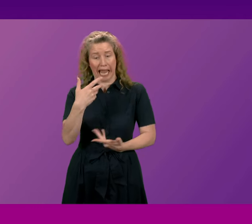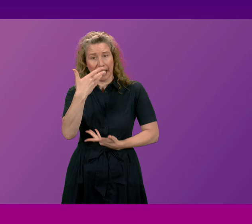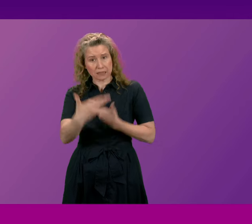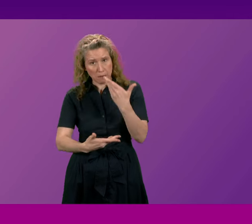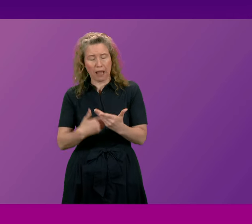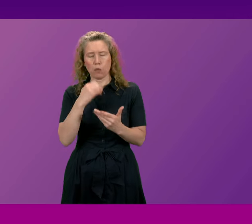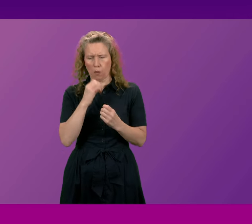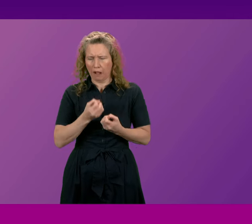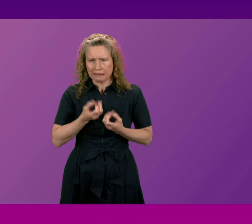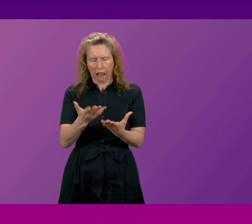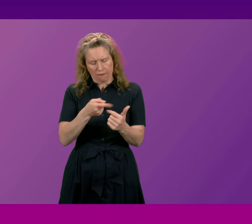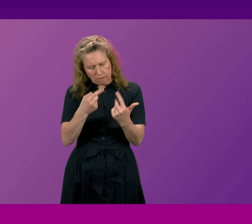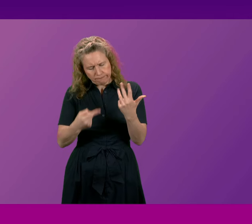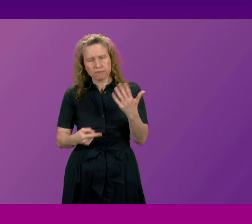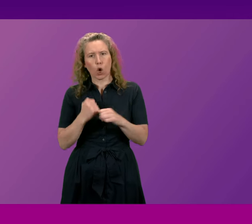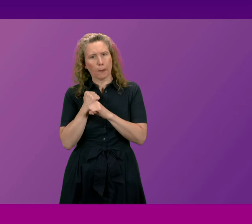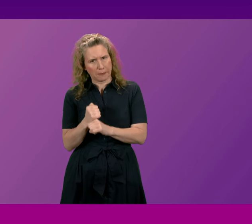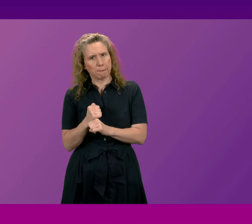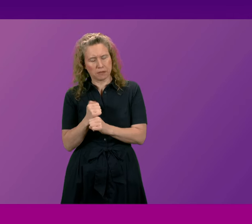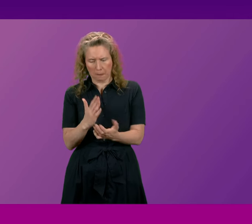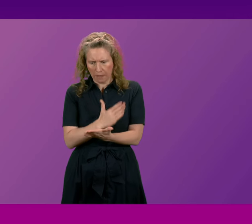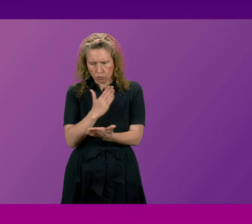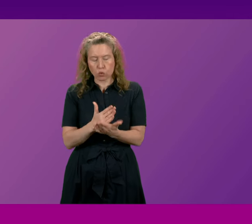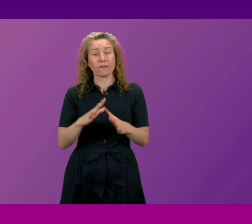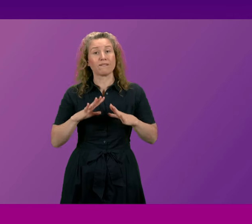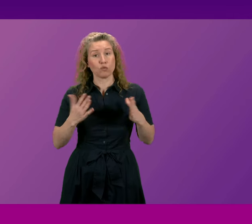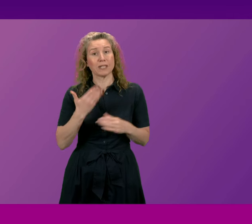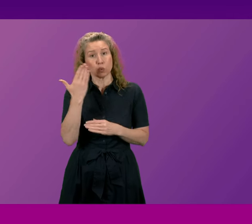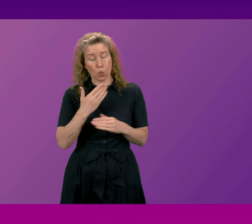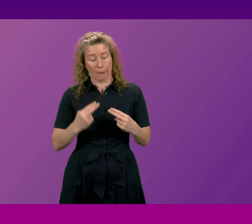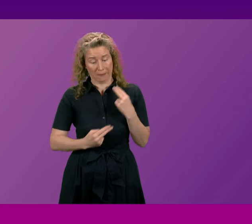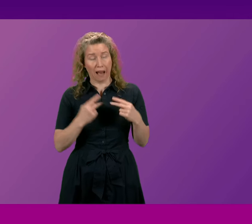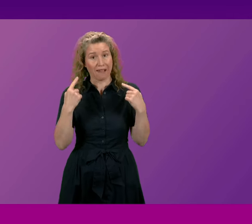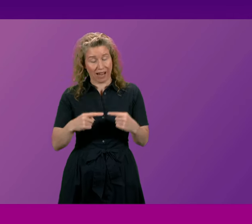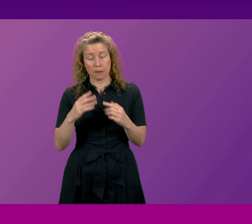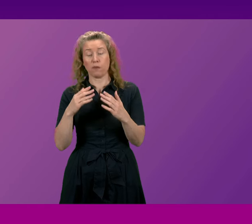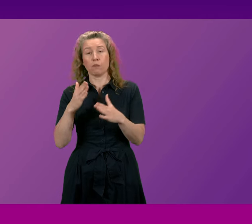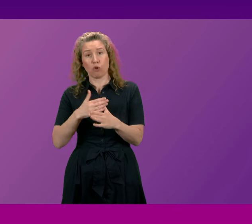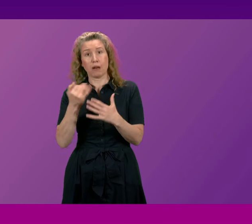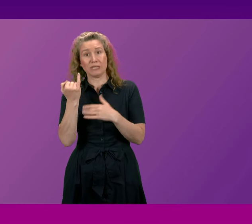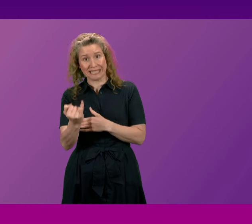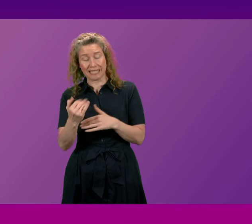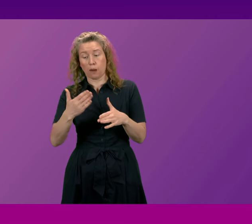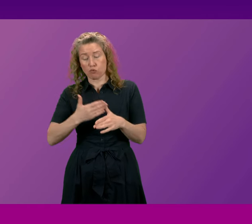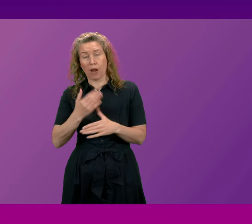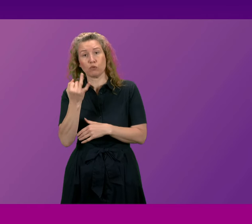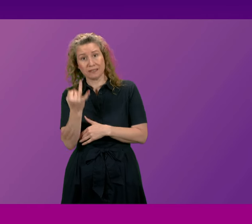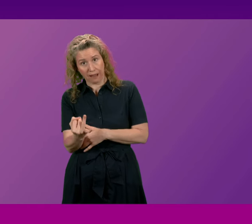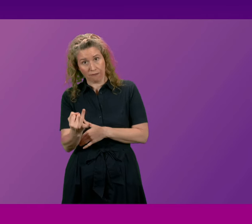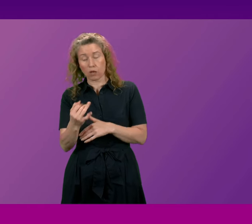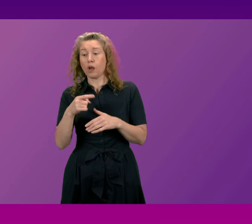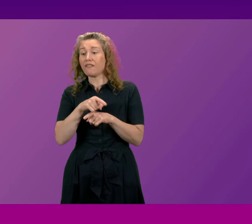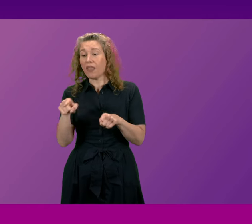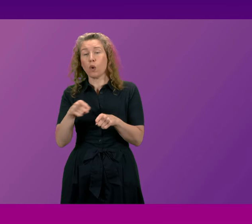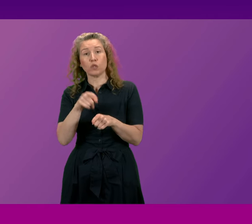will deliver the commitment to ensure that free school meals are available for primary six and seven pupils who are eligible for the Scottish